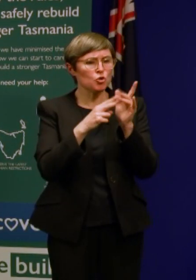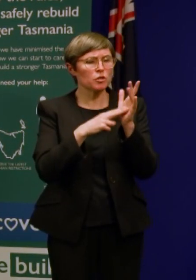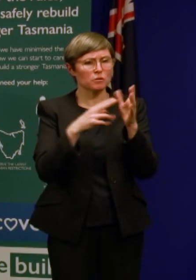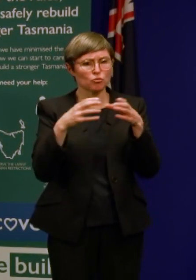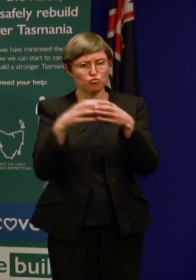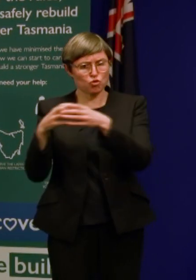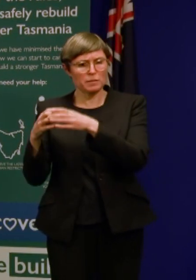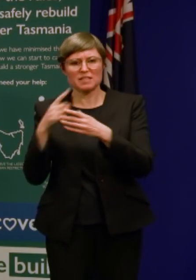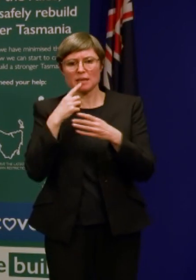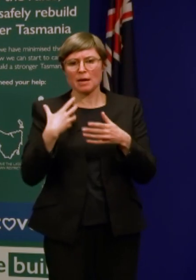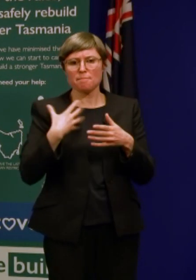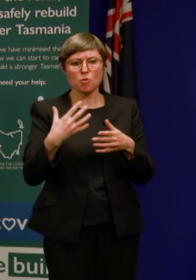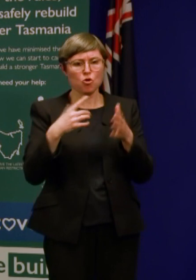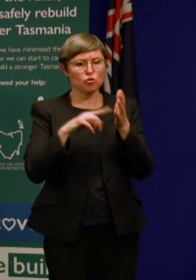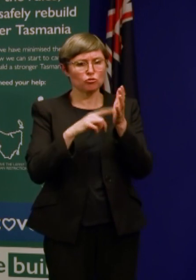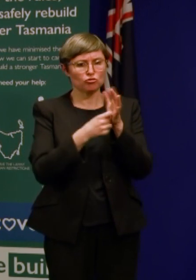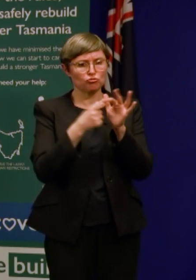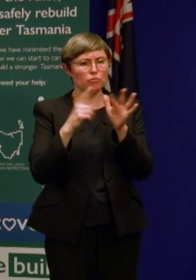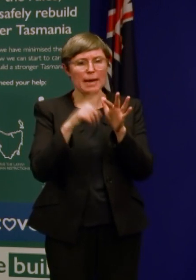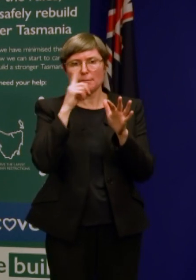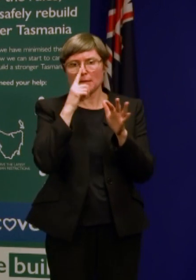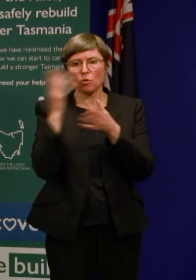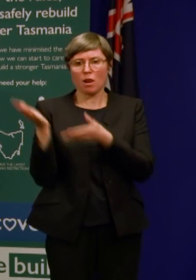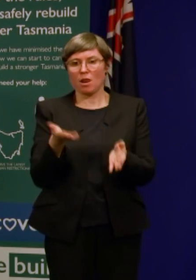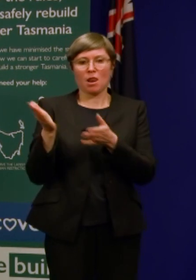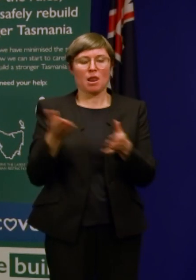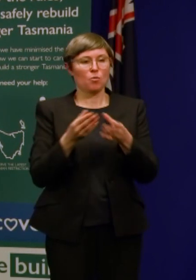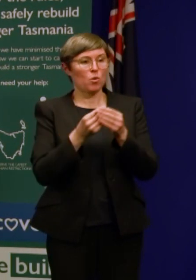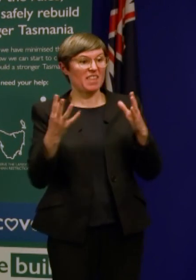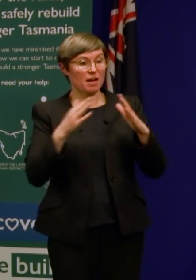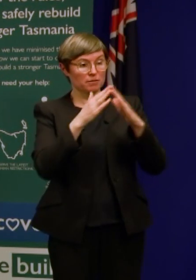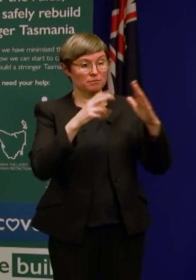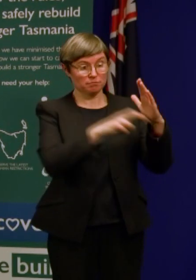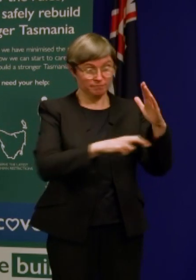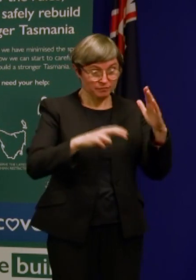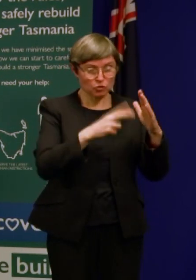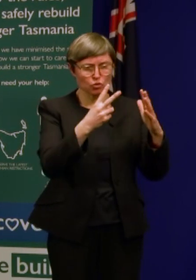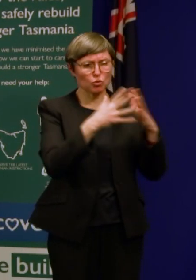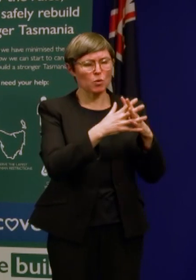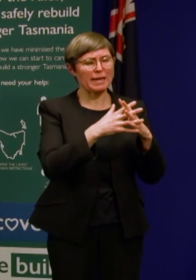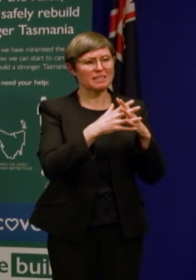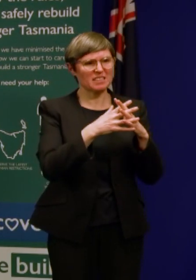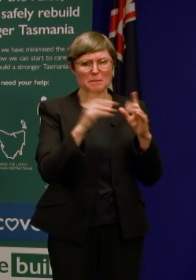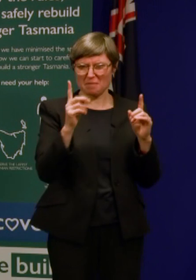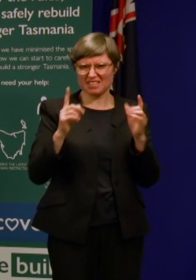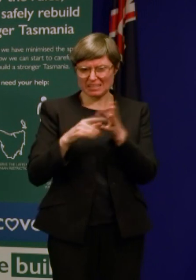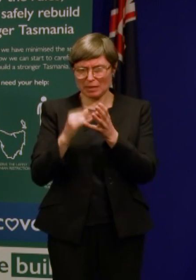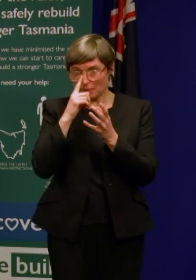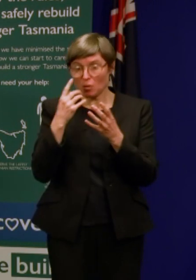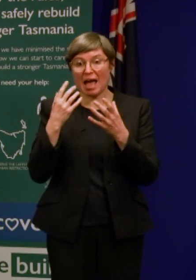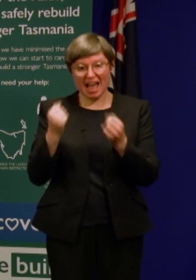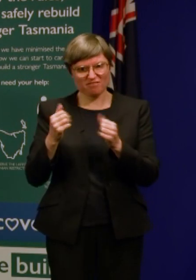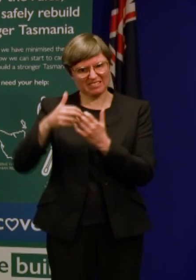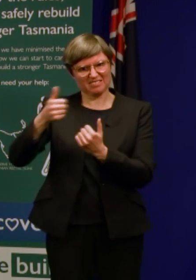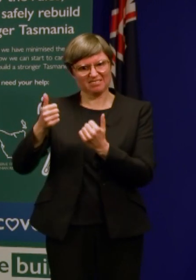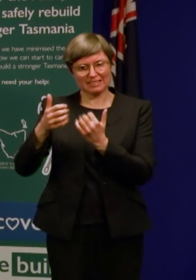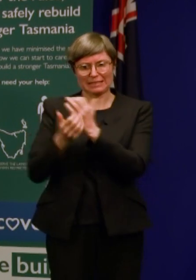let in as essential workers without having to quarantine, despite Tasmanians being able to do those jobs. Are you concerned that there seems to be still people coming